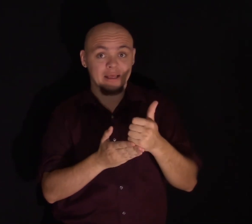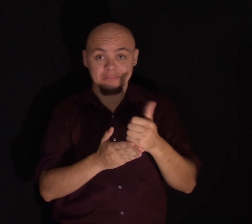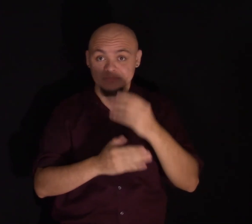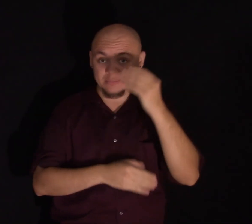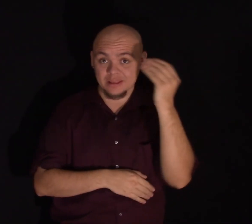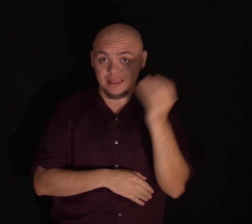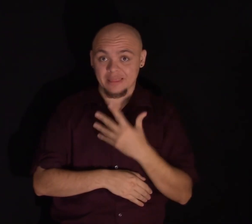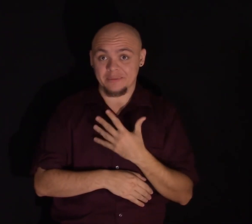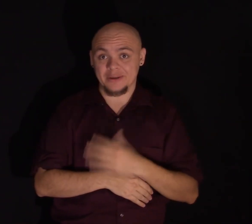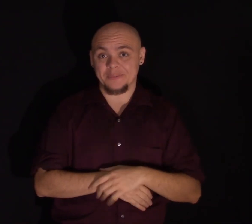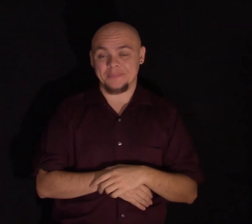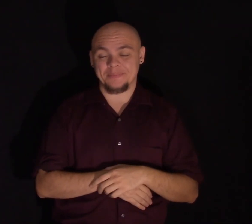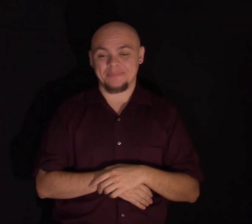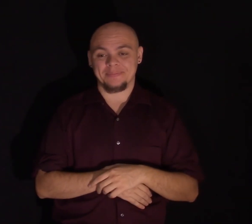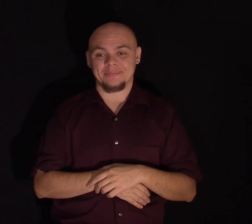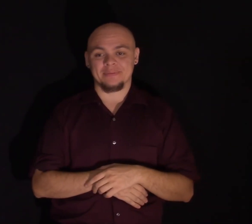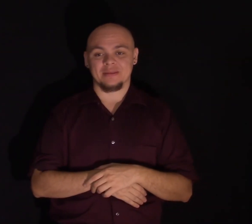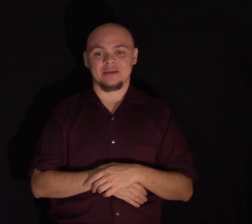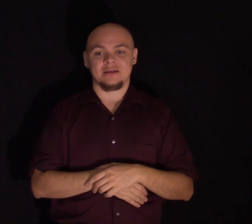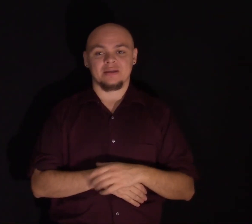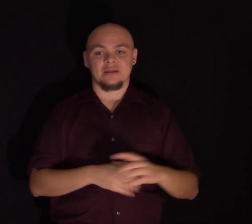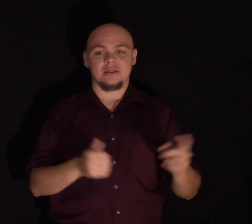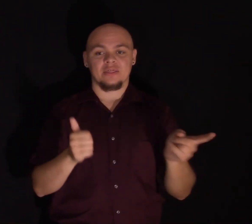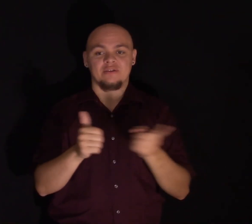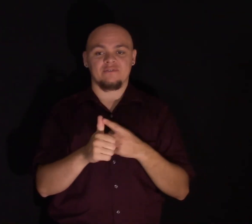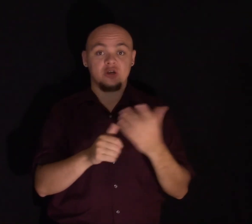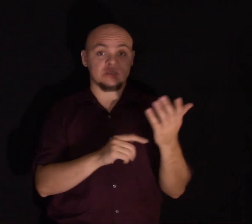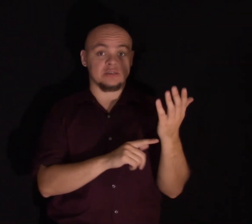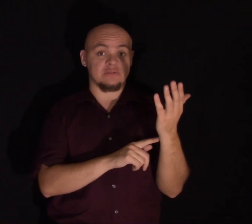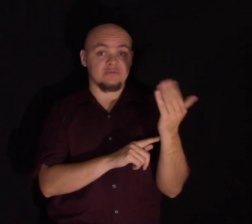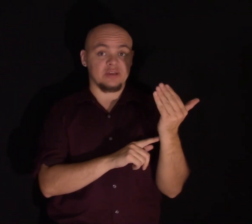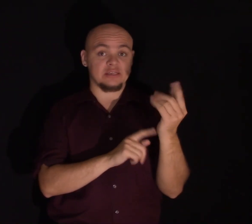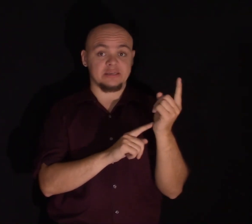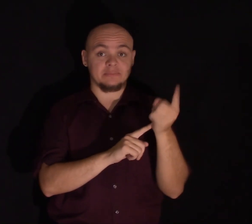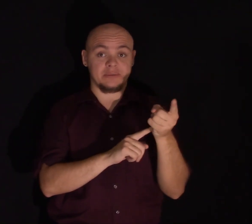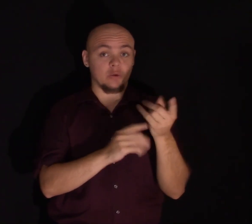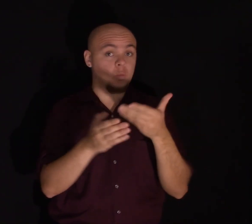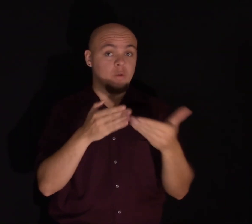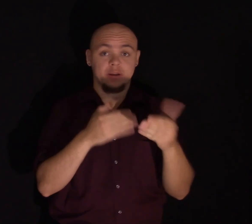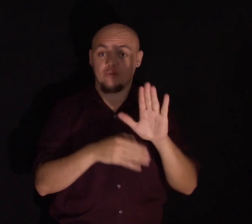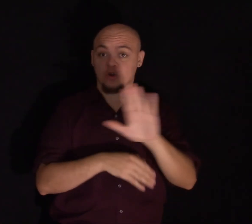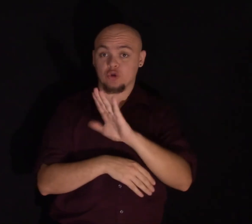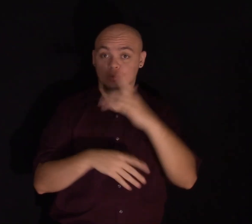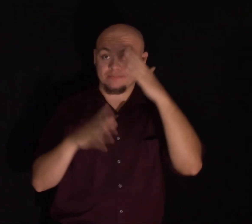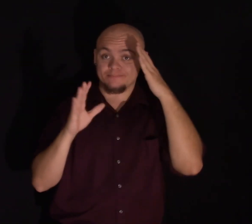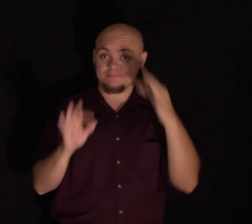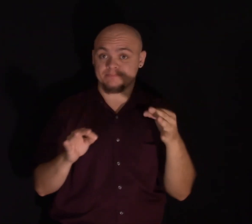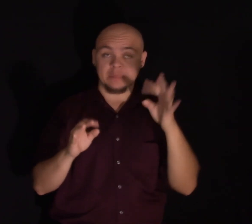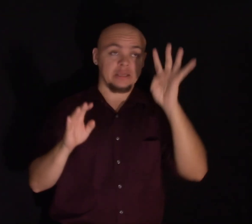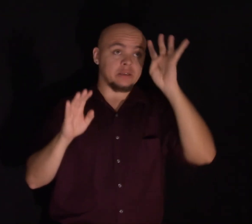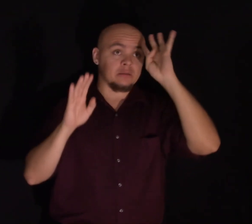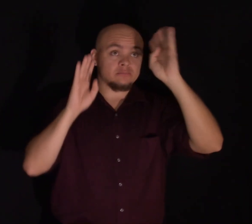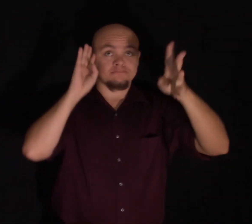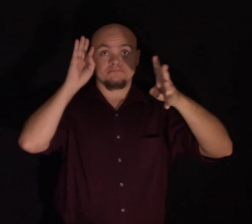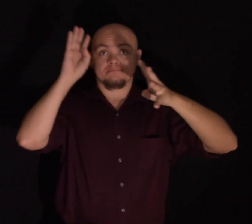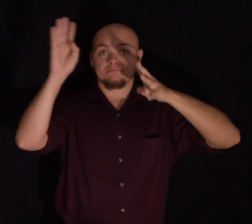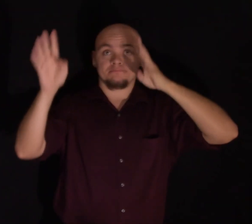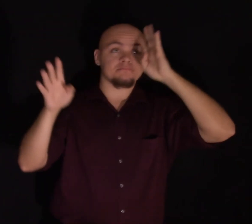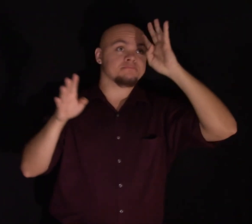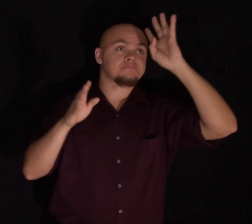I will. So as the first 15 minutes, whatever it is you choose, brainstorm. Just brainstorm.